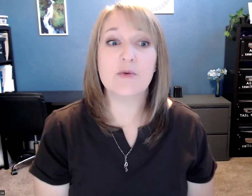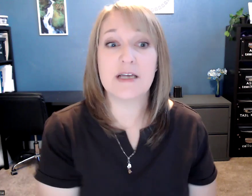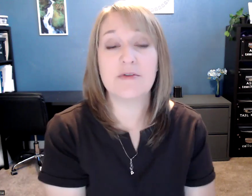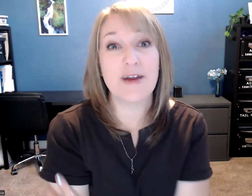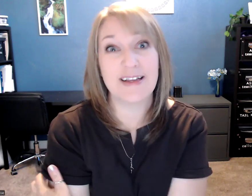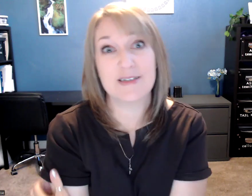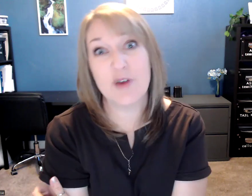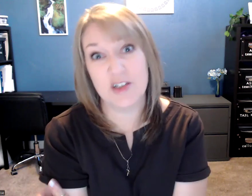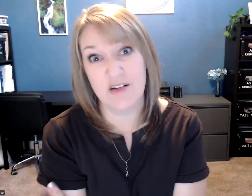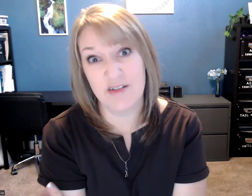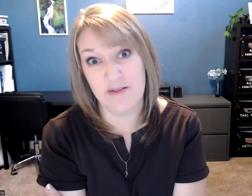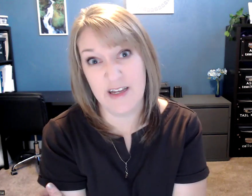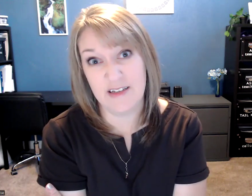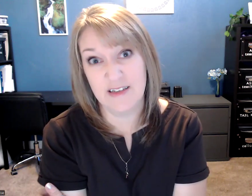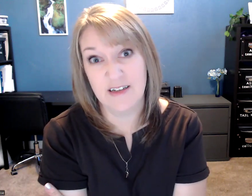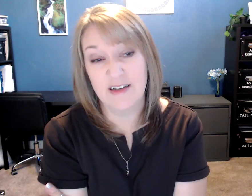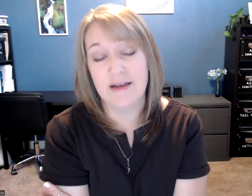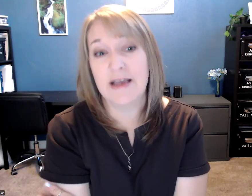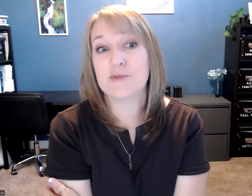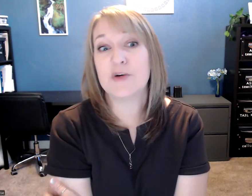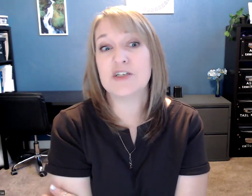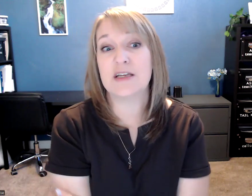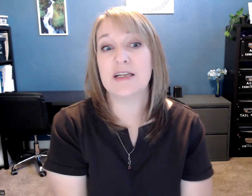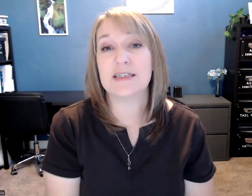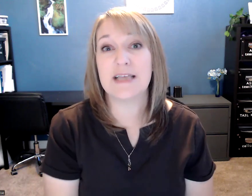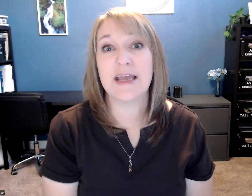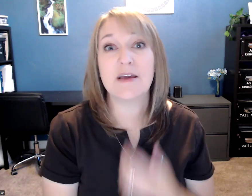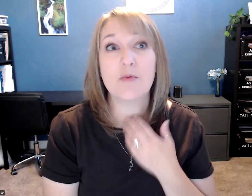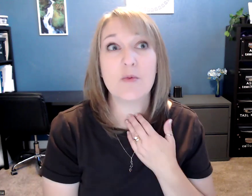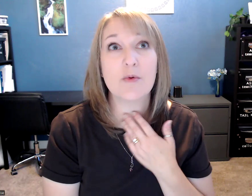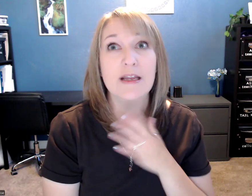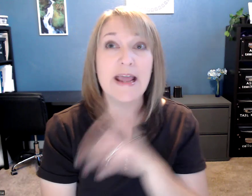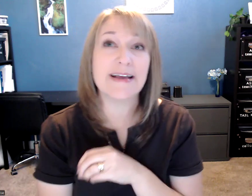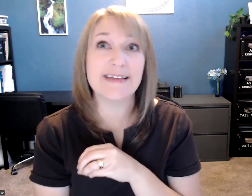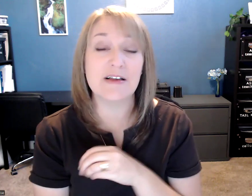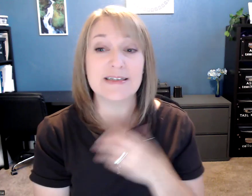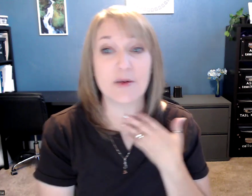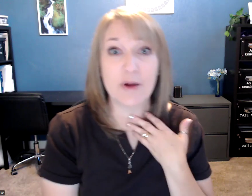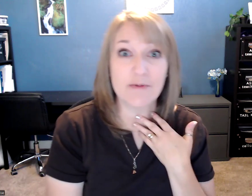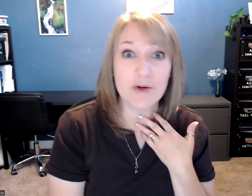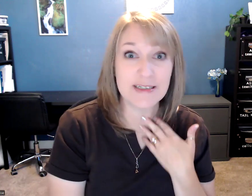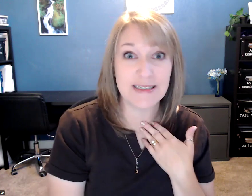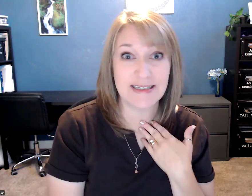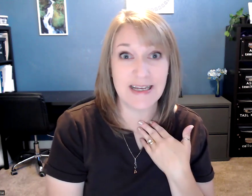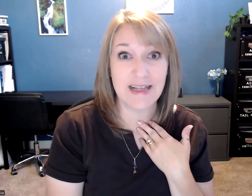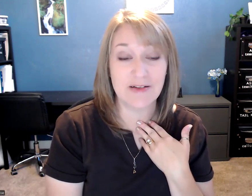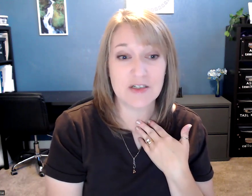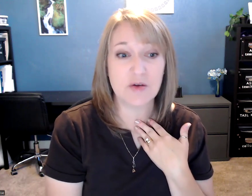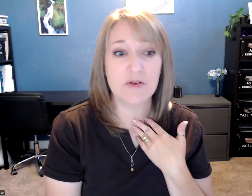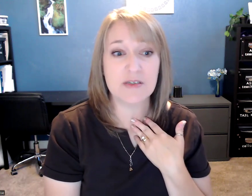you want to have the right expression on your face. Expression is like in ASL is like what your voice does in English. So if you